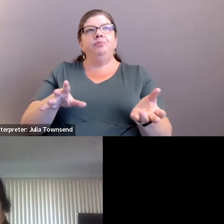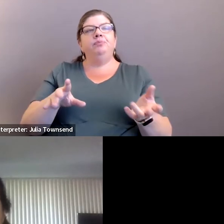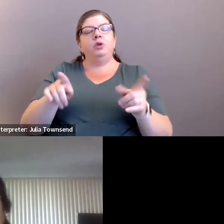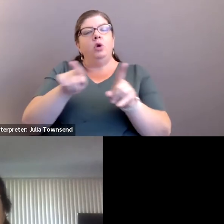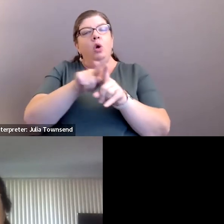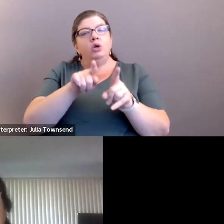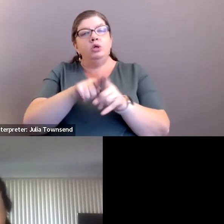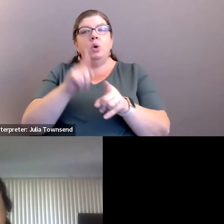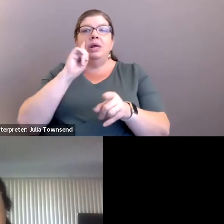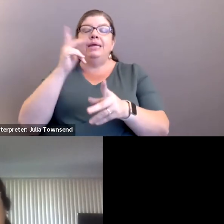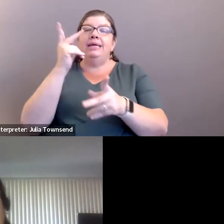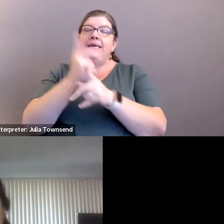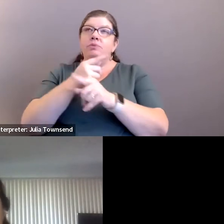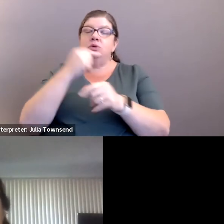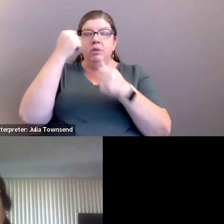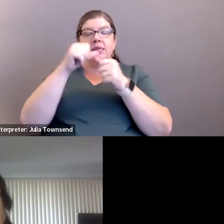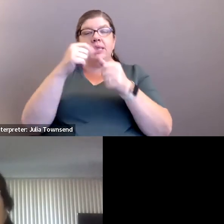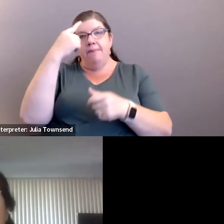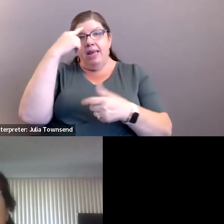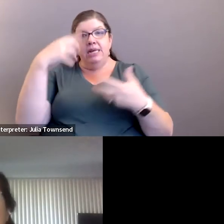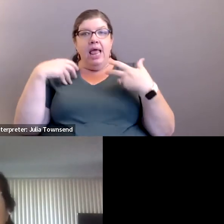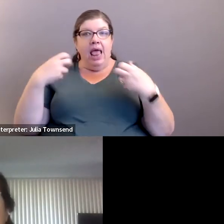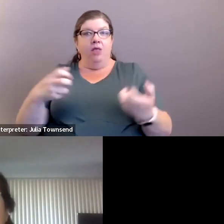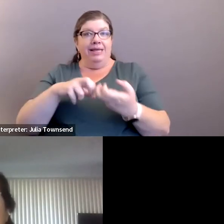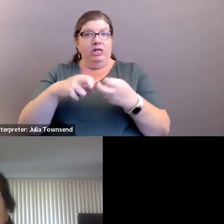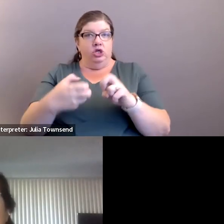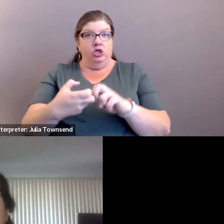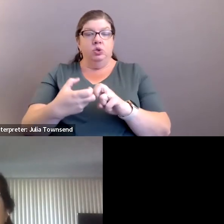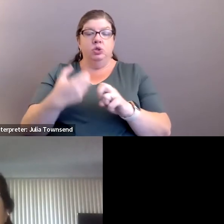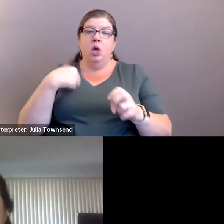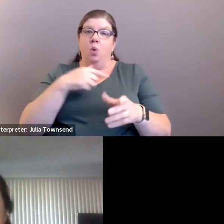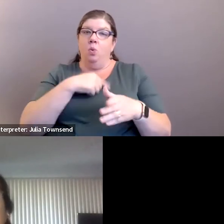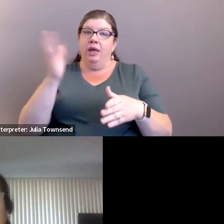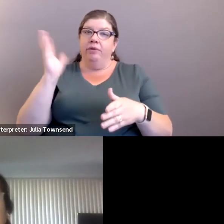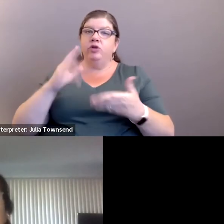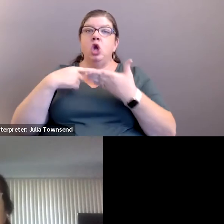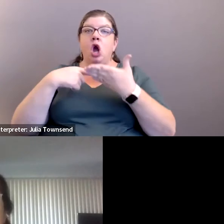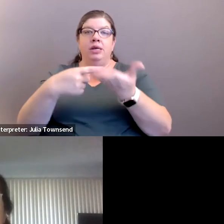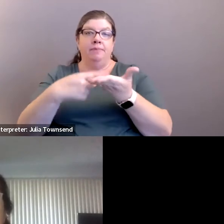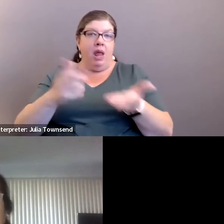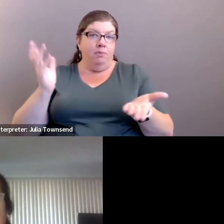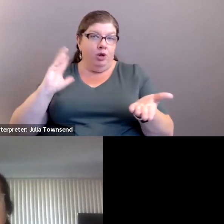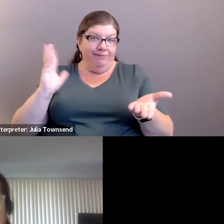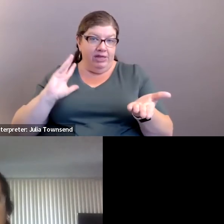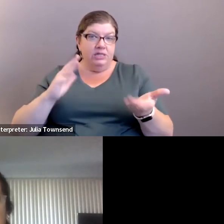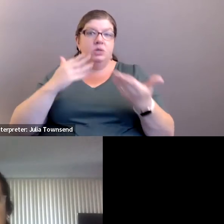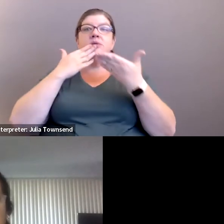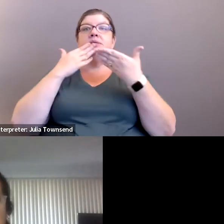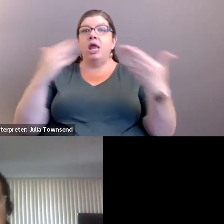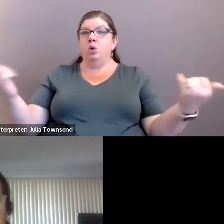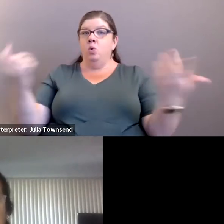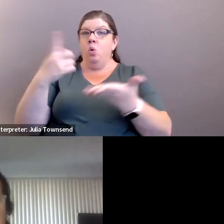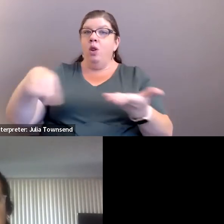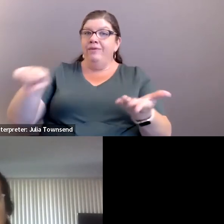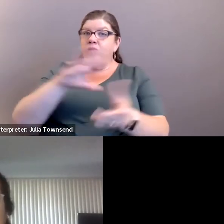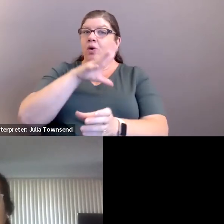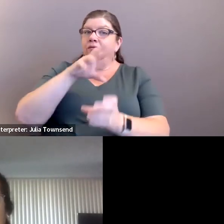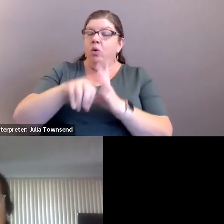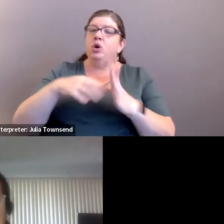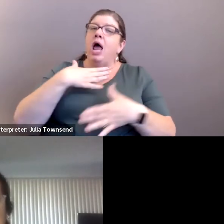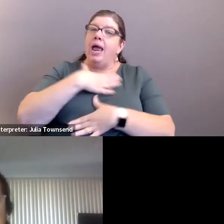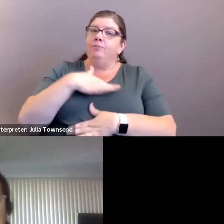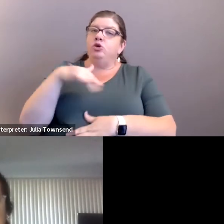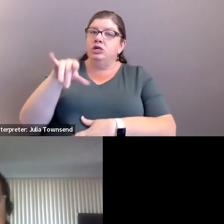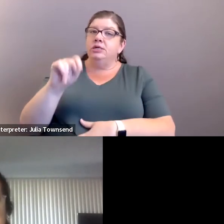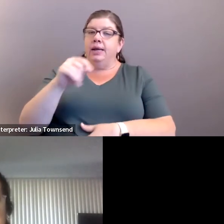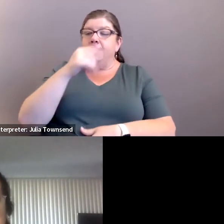you know, keeps in mind the mental health issues that we have talked about previously. So thank you to all involved. I've really appreciated